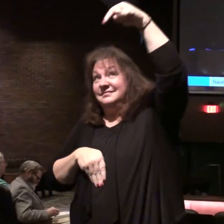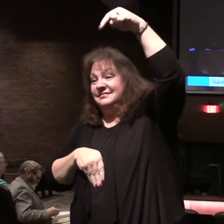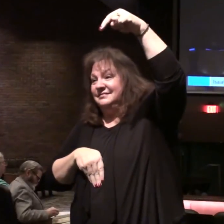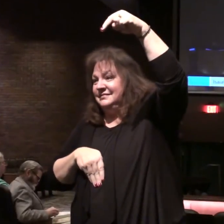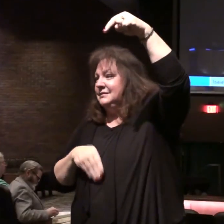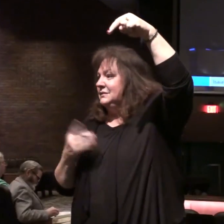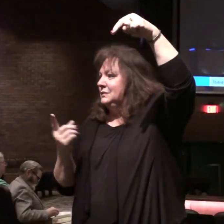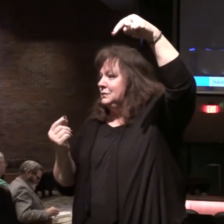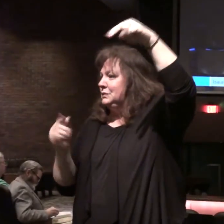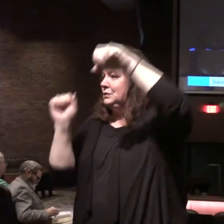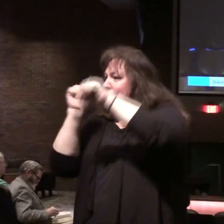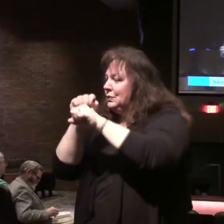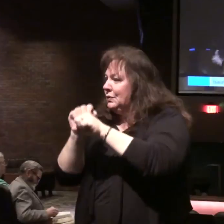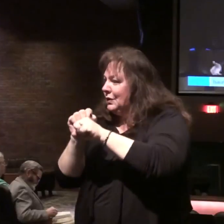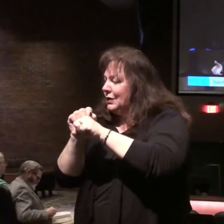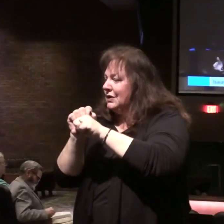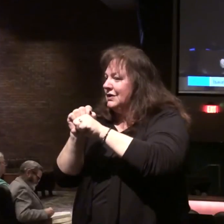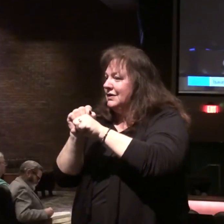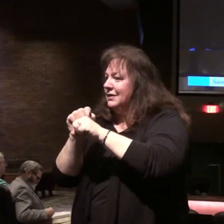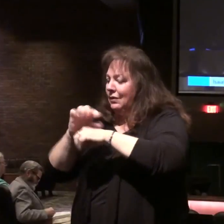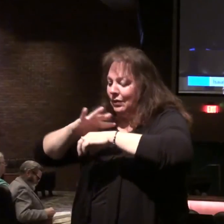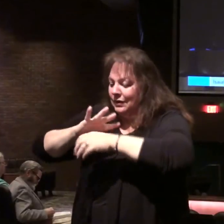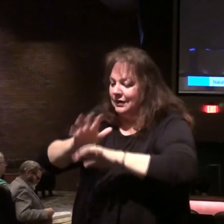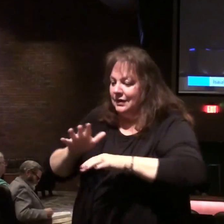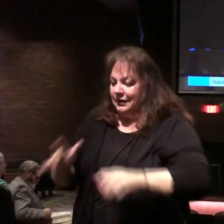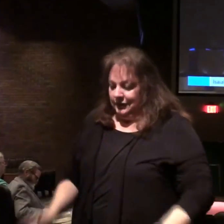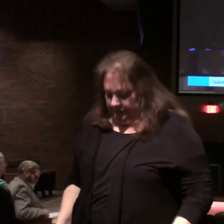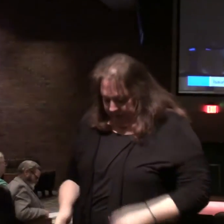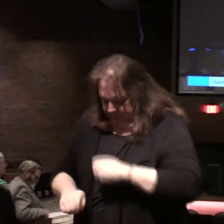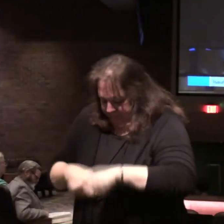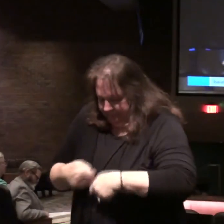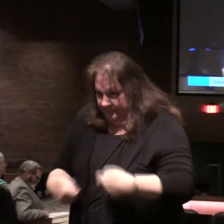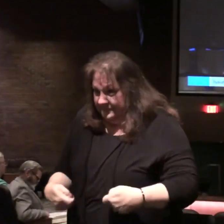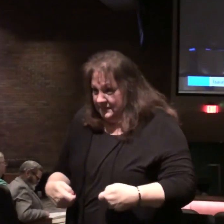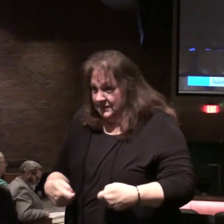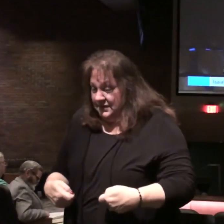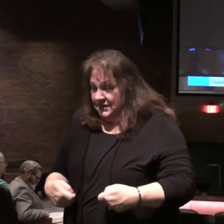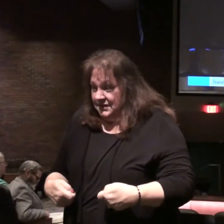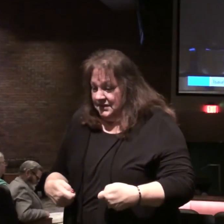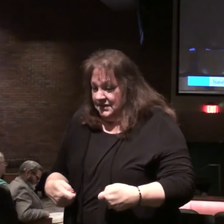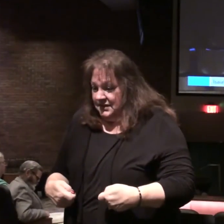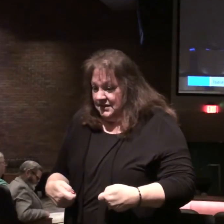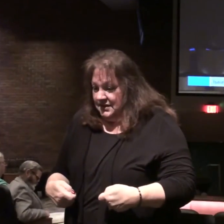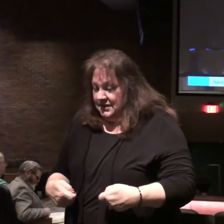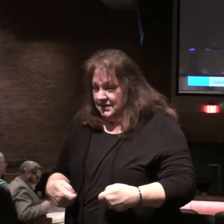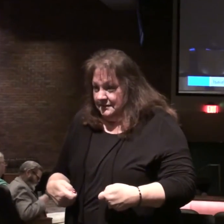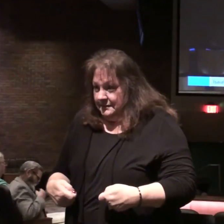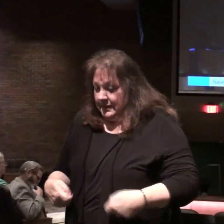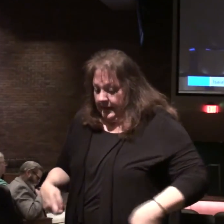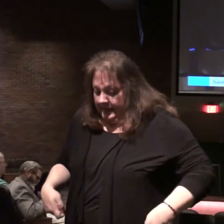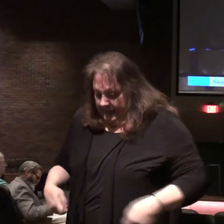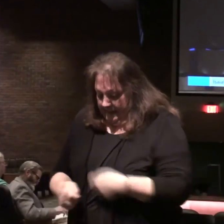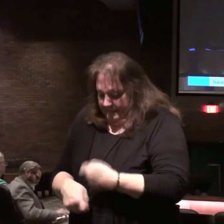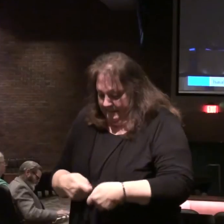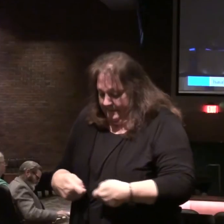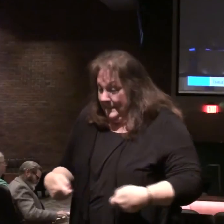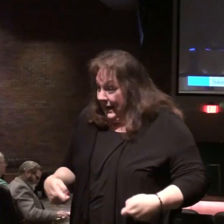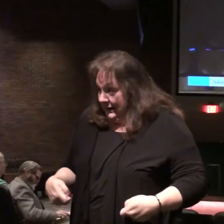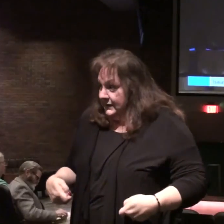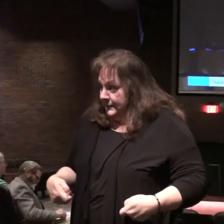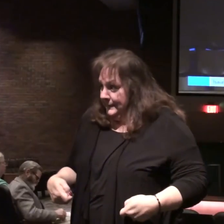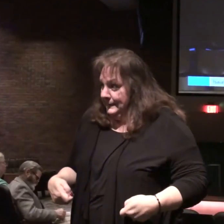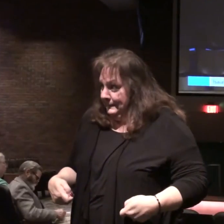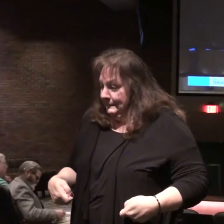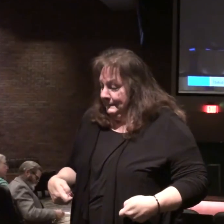do when they were going to do work or trample the grapes, they'd bind those long rows up and bind them around their waist.